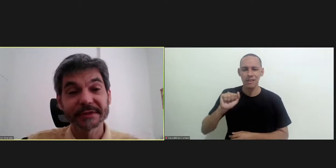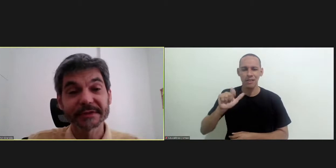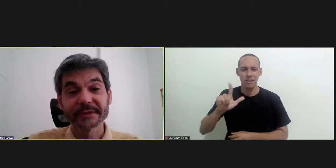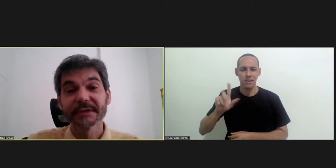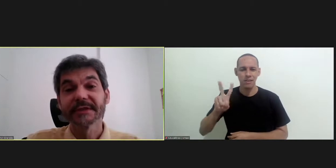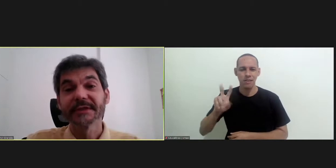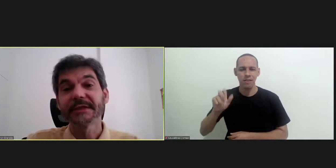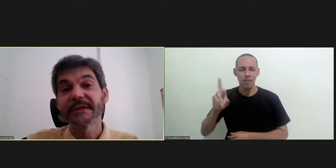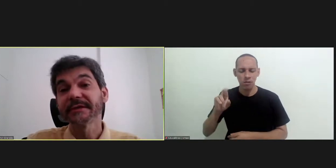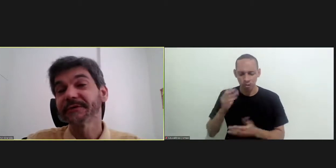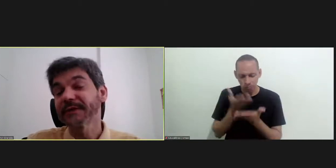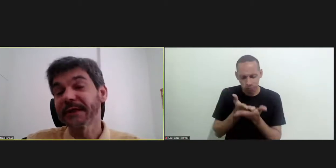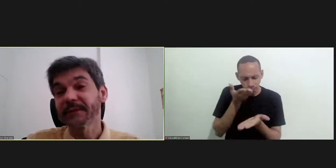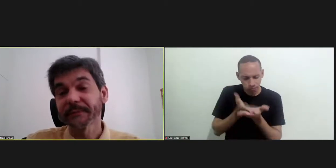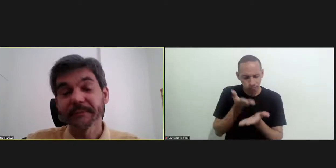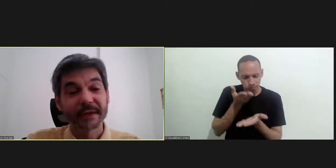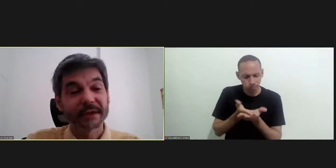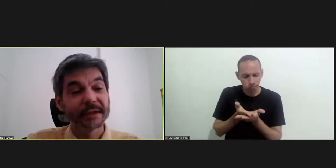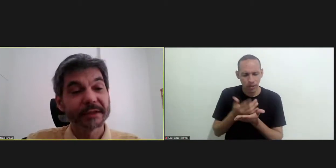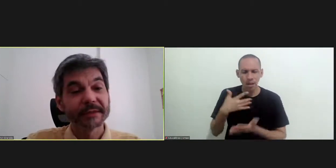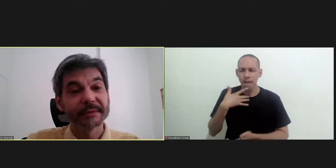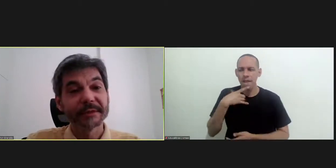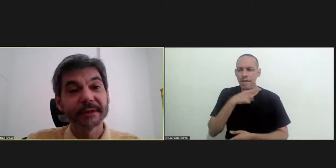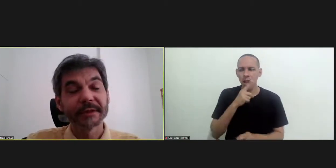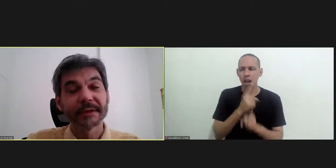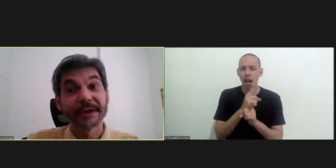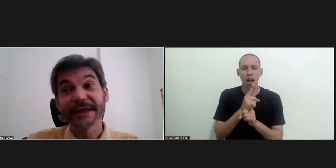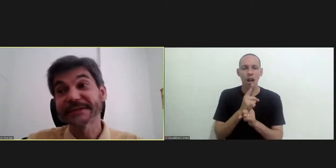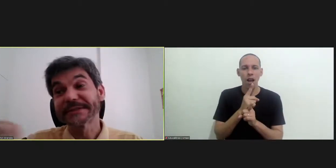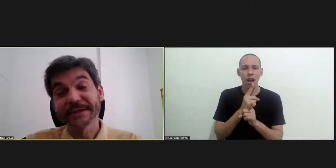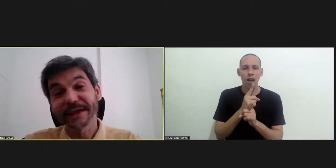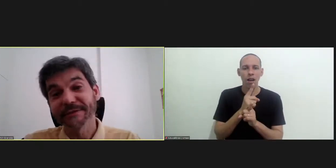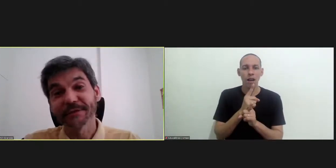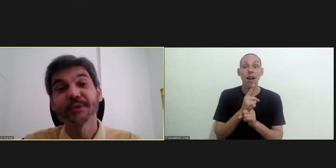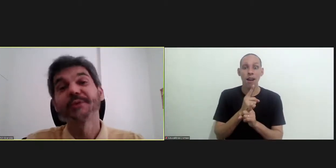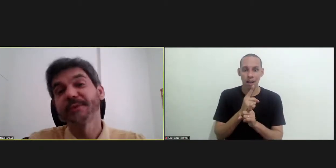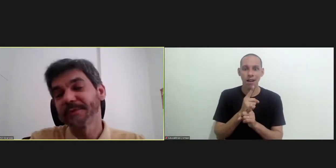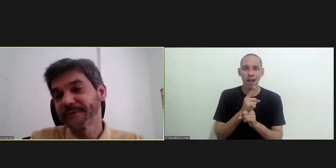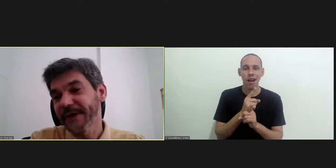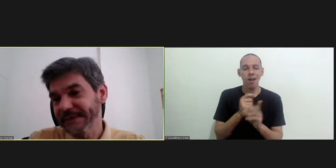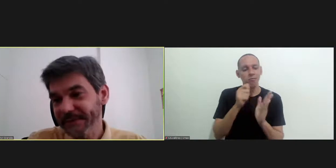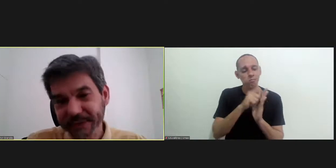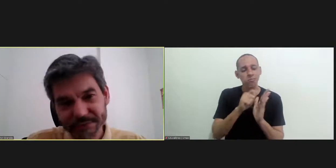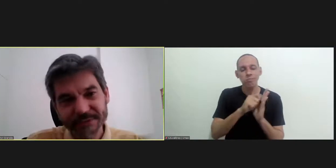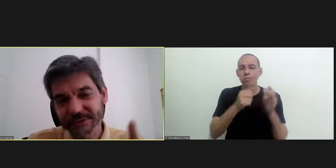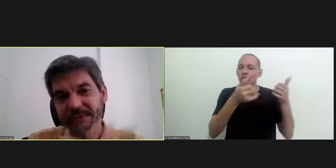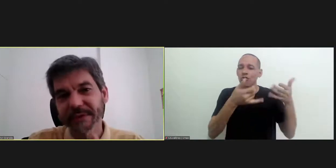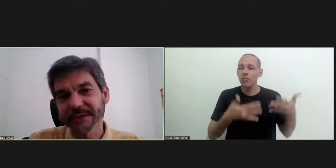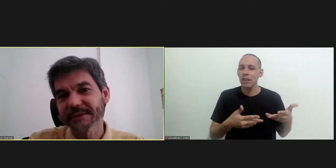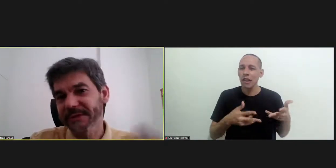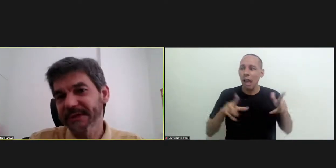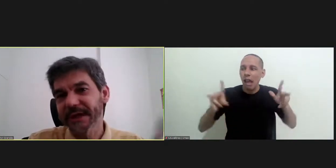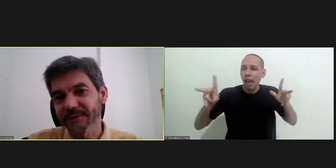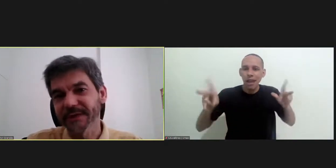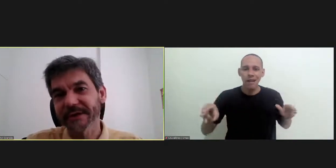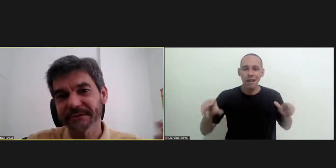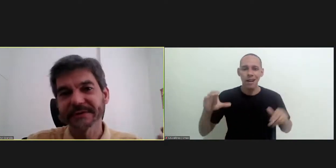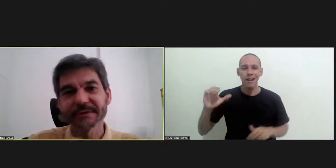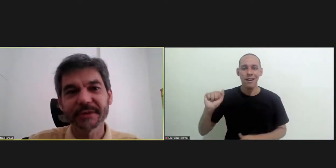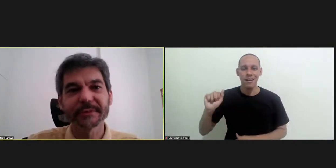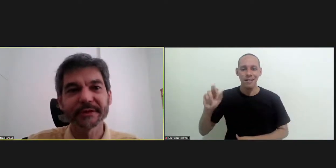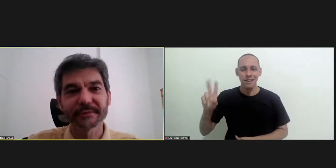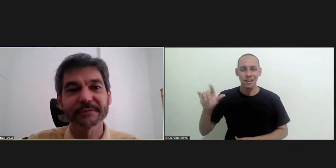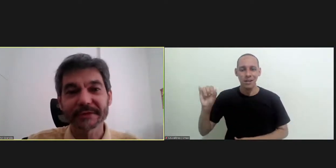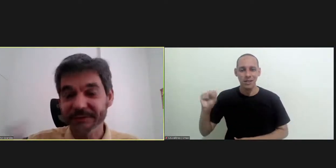of studies and evidence and evidence the end he rewrites or he